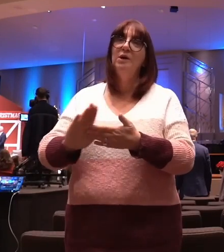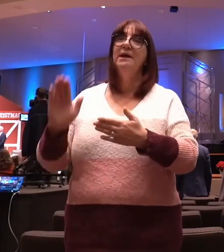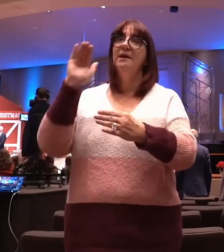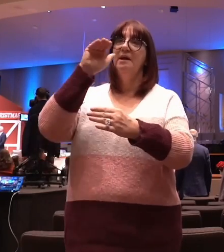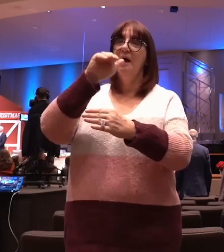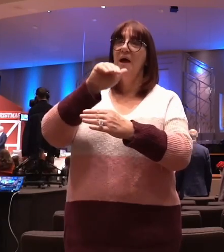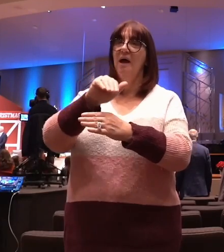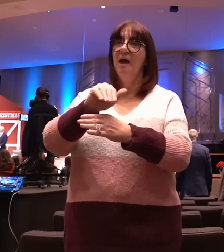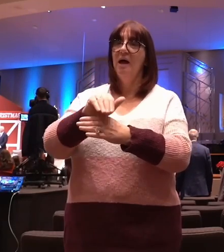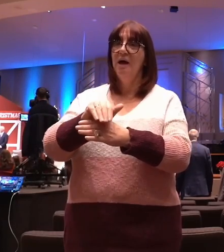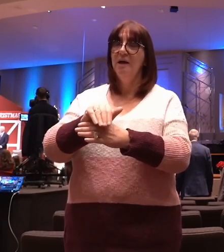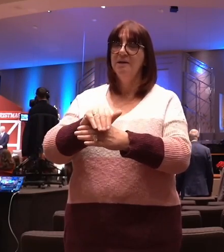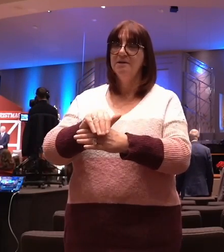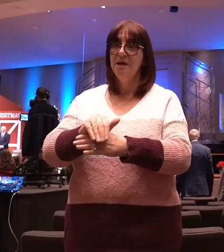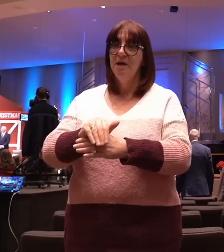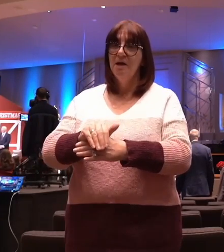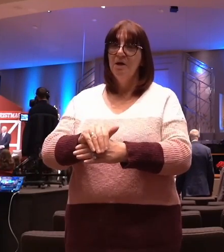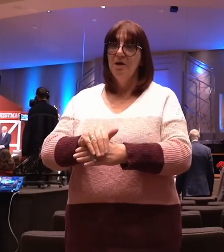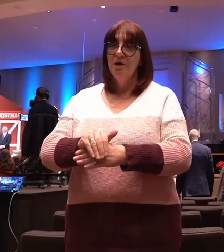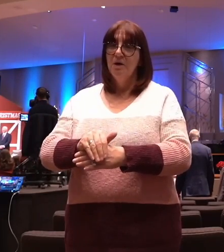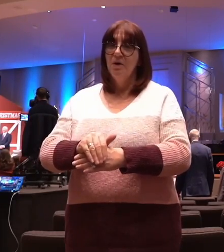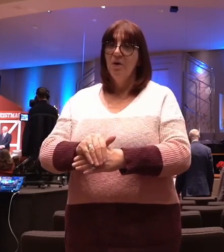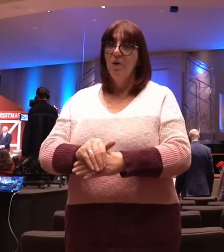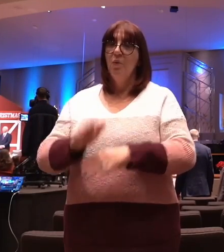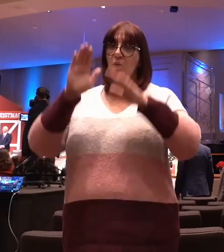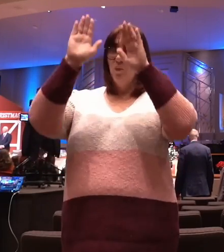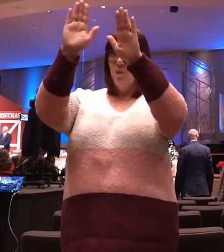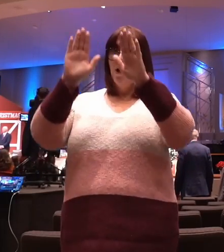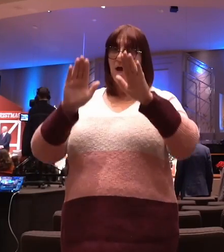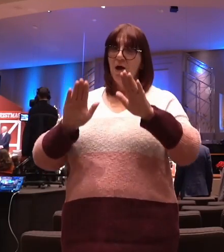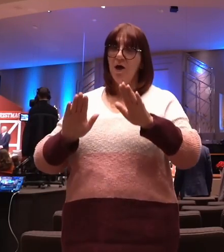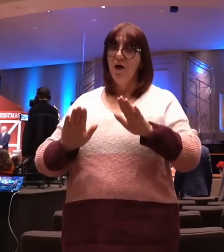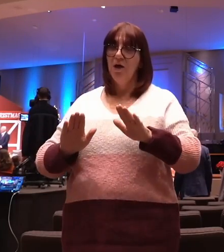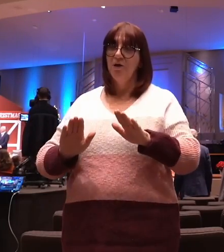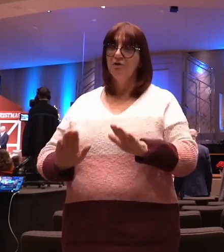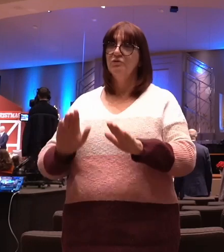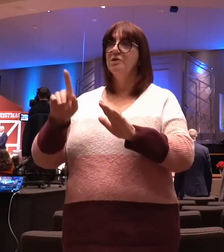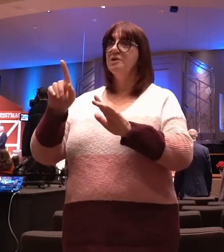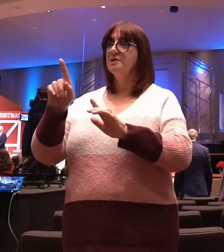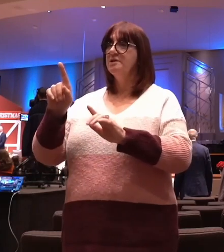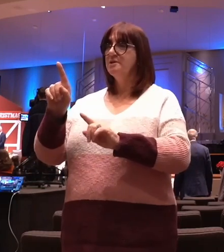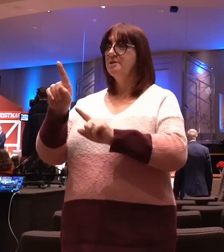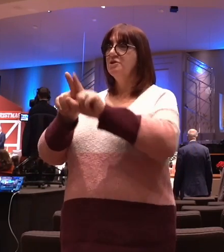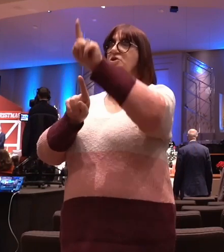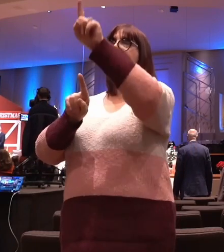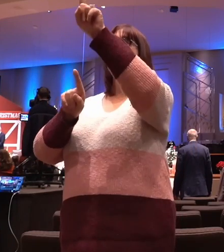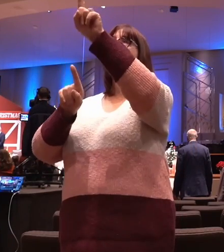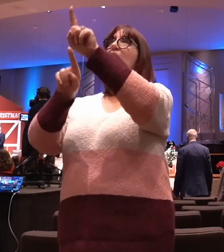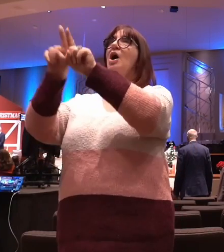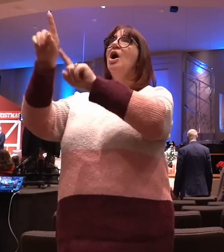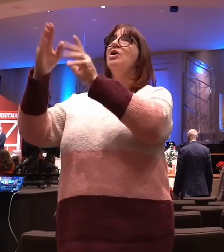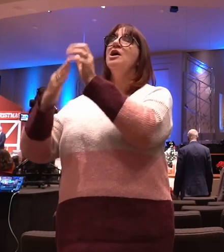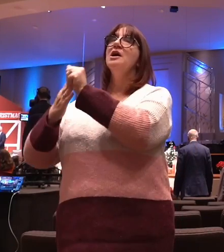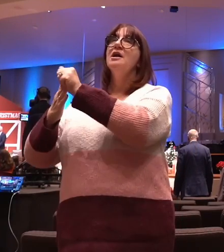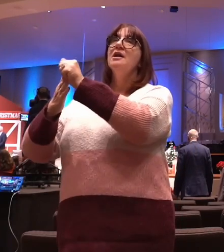night, wondrous star, lend thy light.